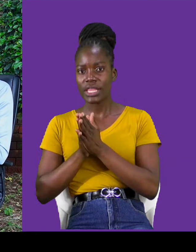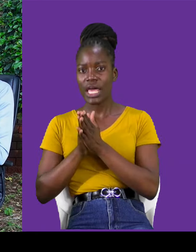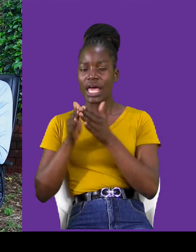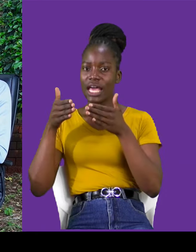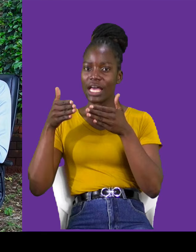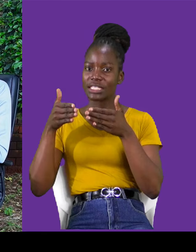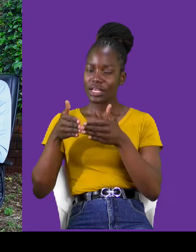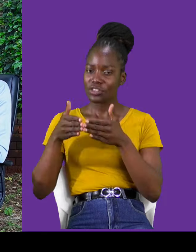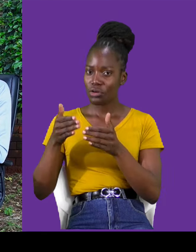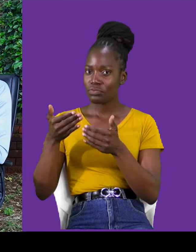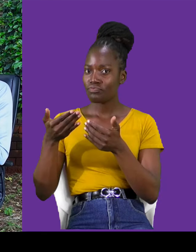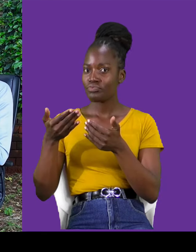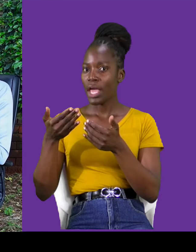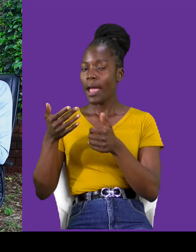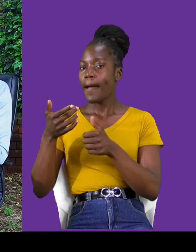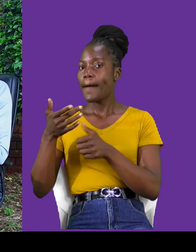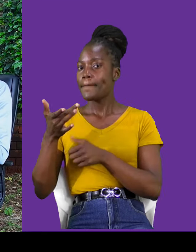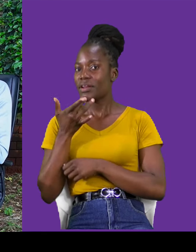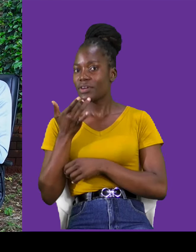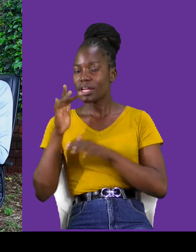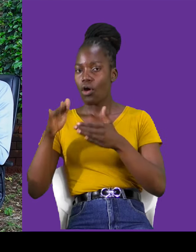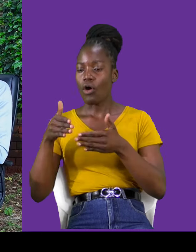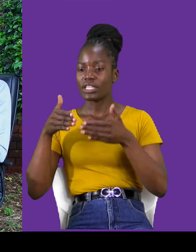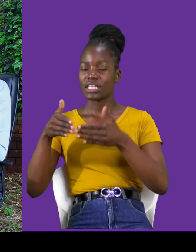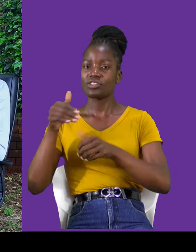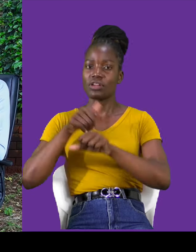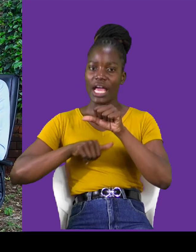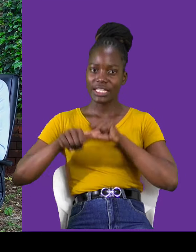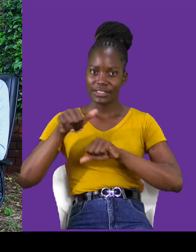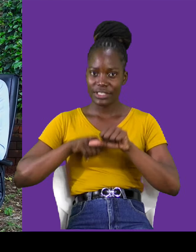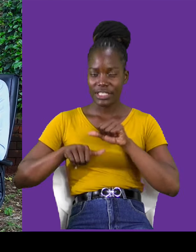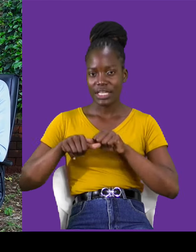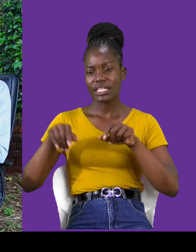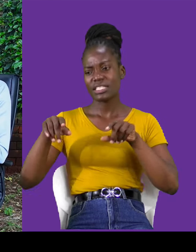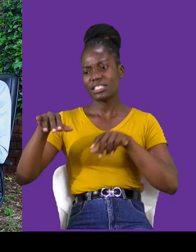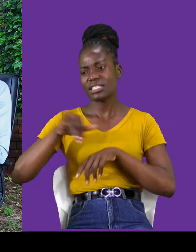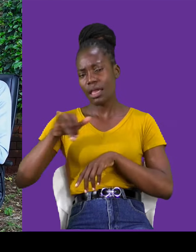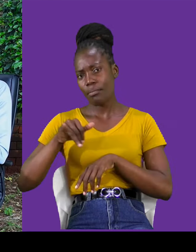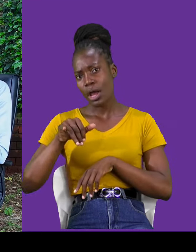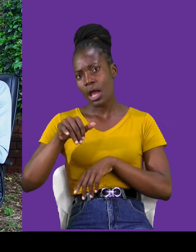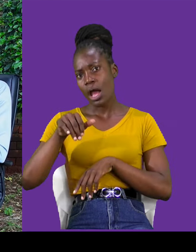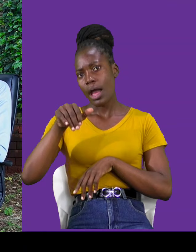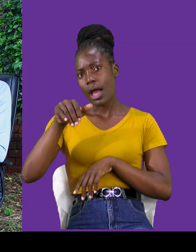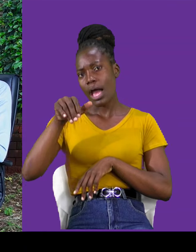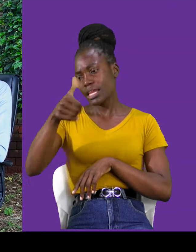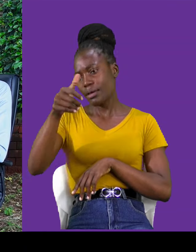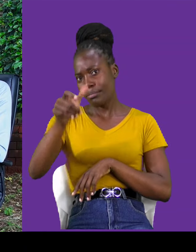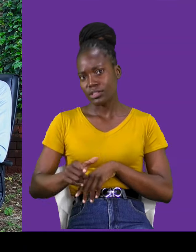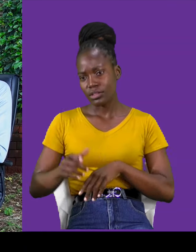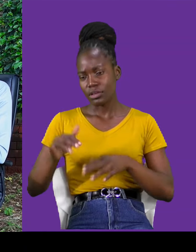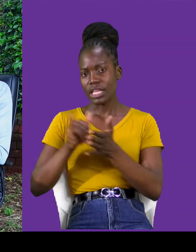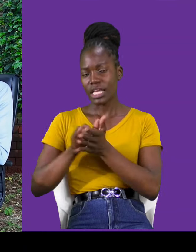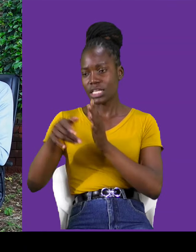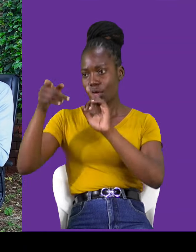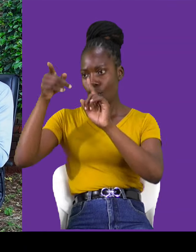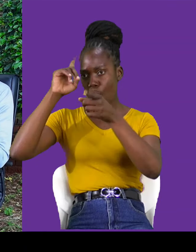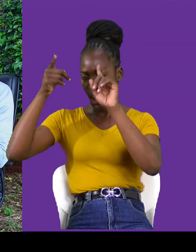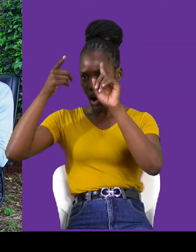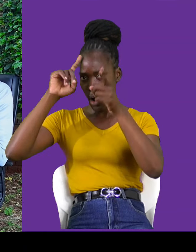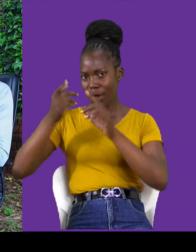sexual activities. So, it's just like a normal person. That is some of the assumptions. Probably, you need to